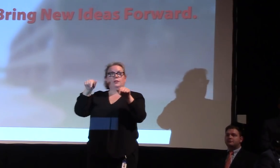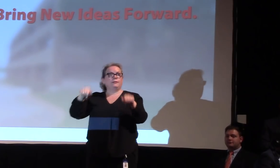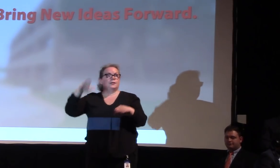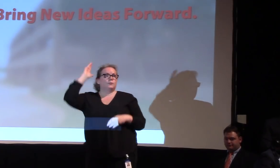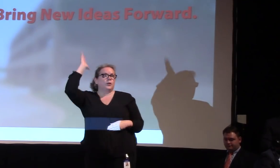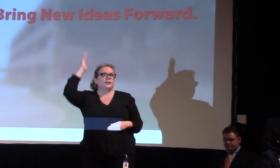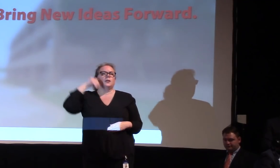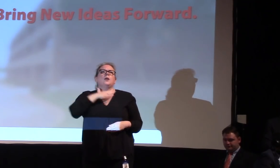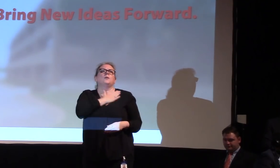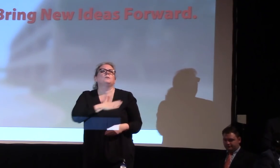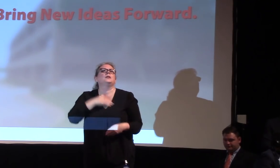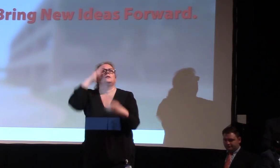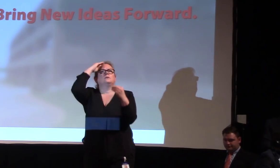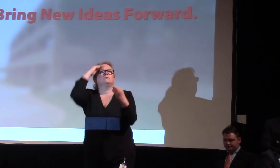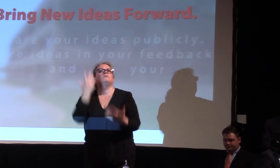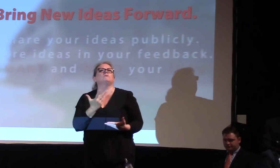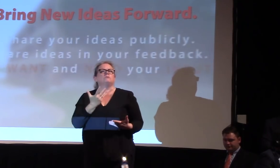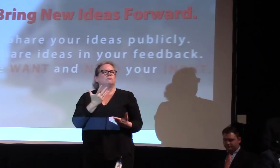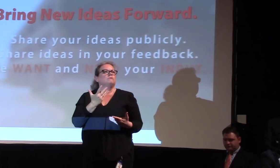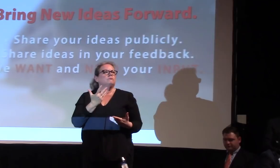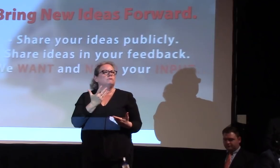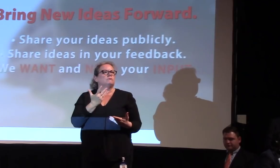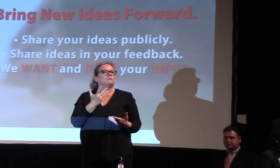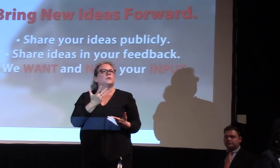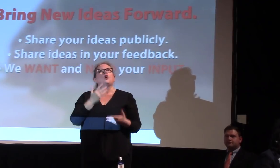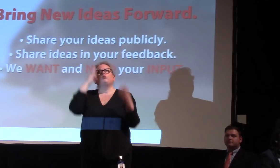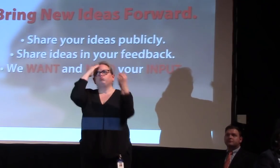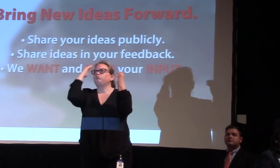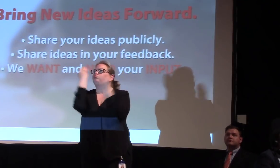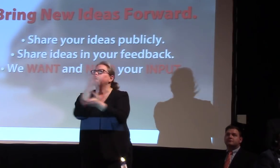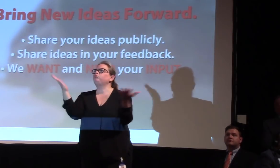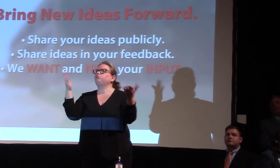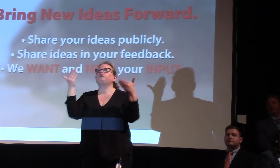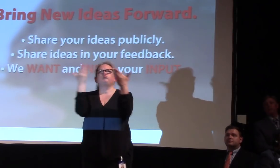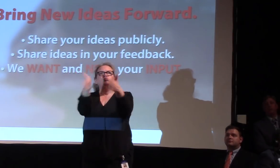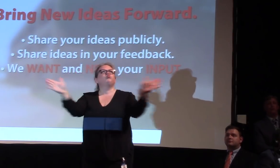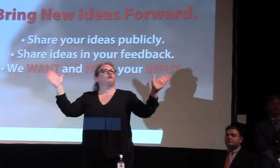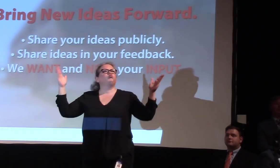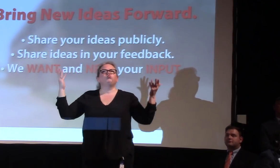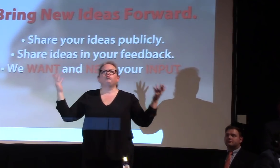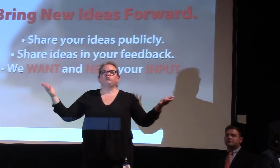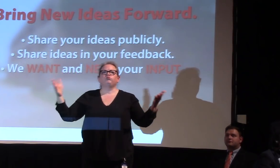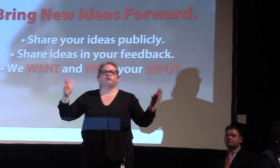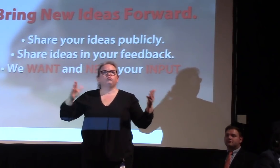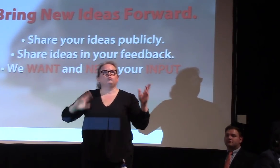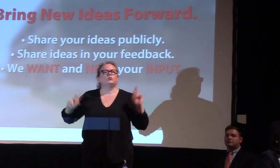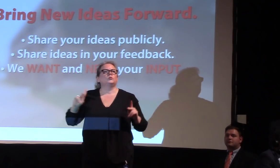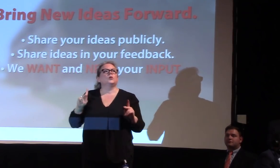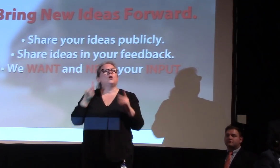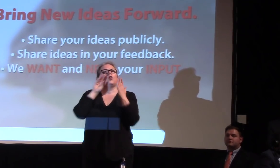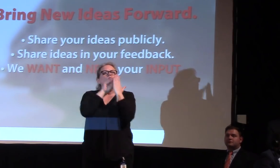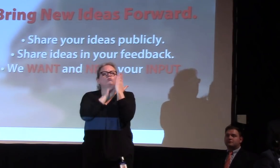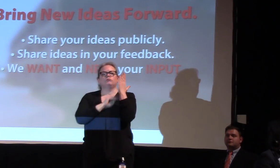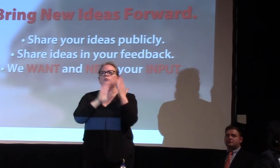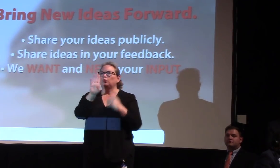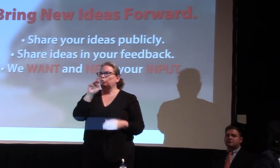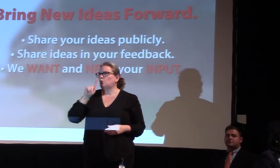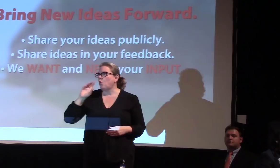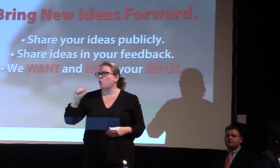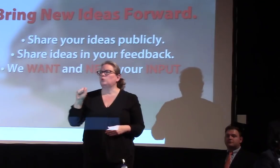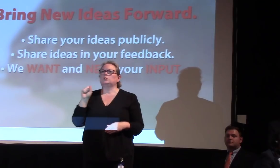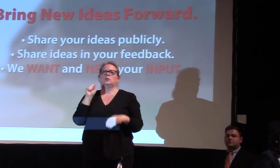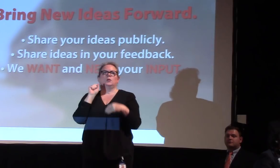please bring it forward. Share it publicly, put it in your notes, put it in your feedback. We're still looking for ideas